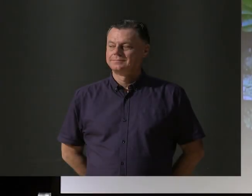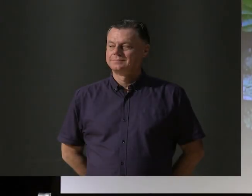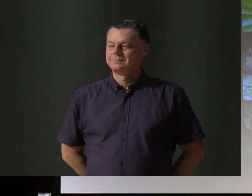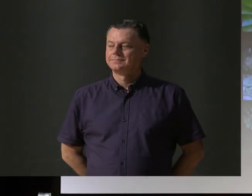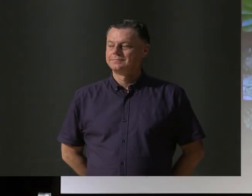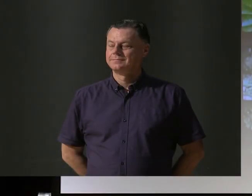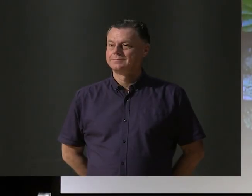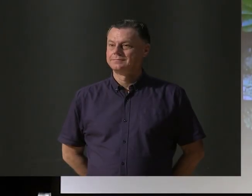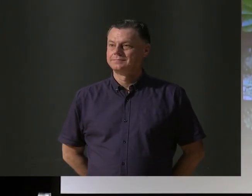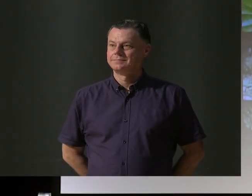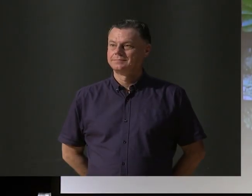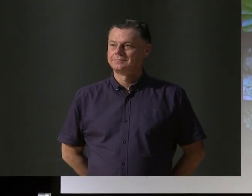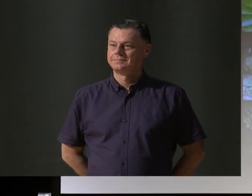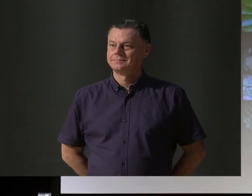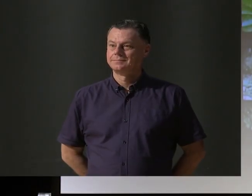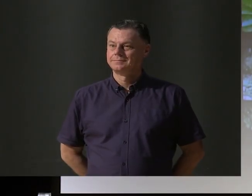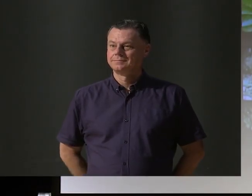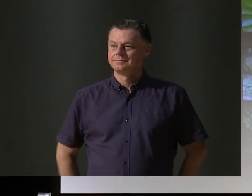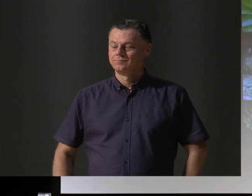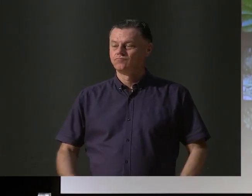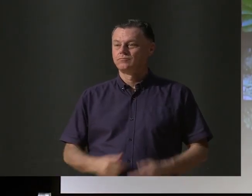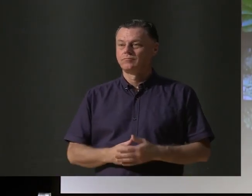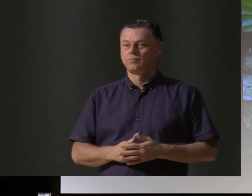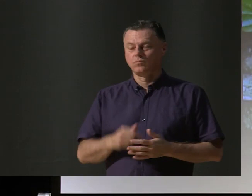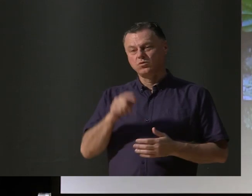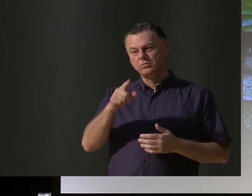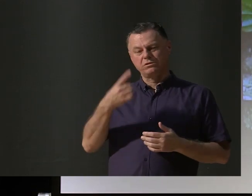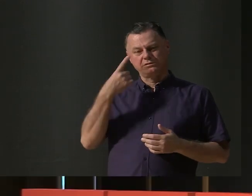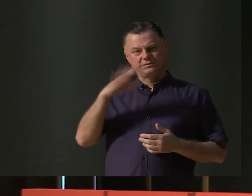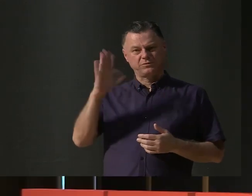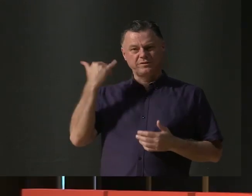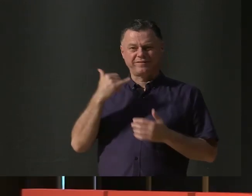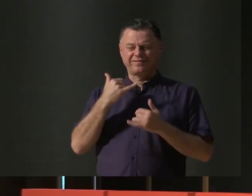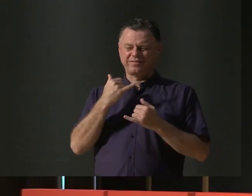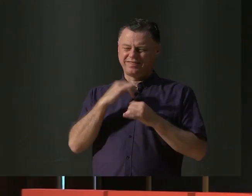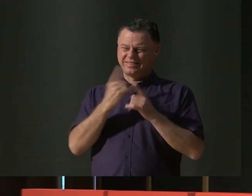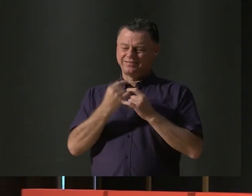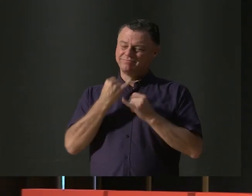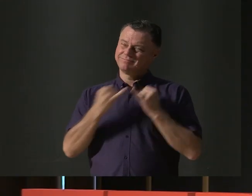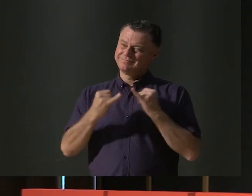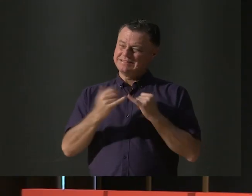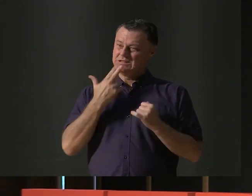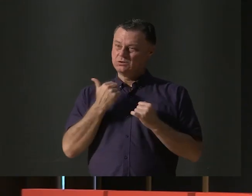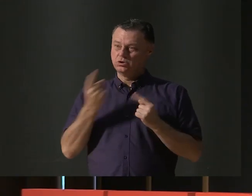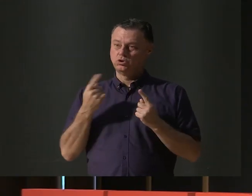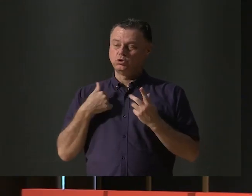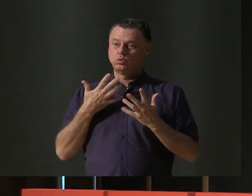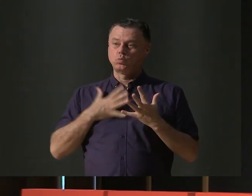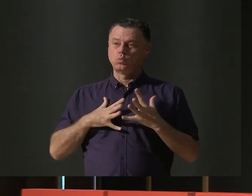Have you ever seen something so cute that you just want to squeeze